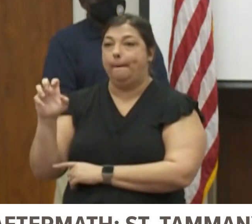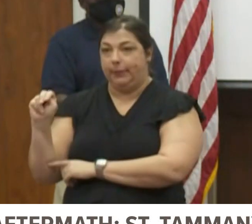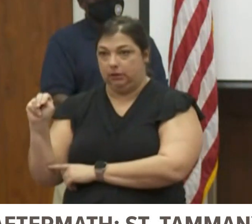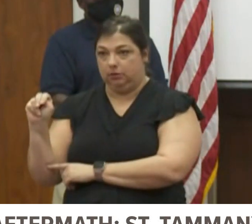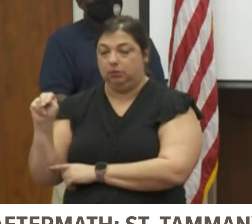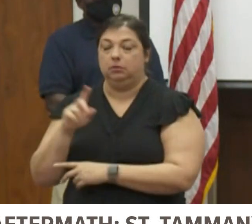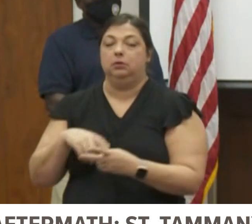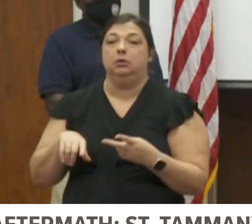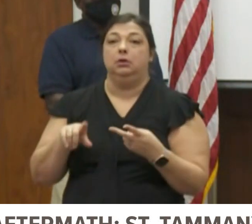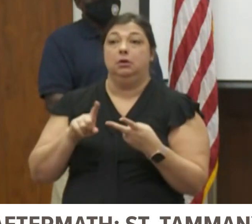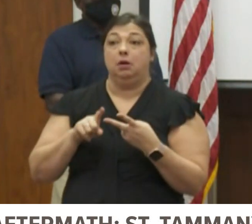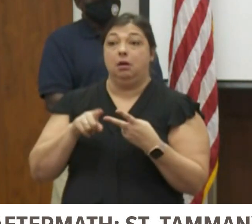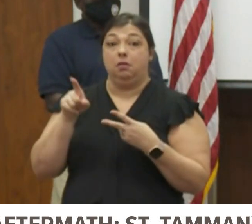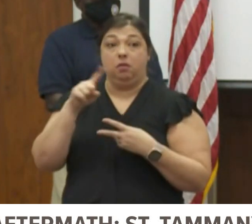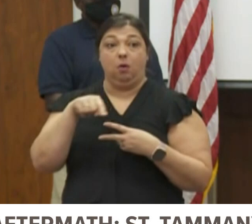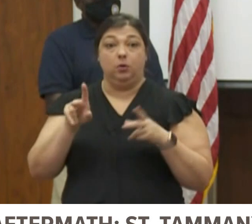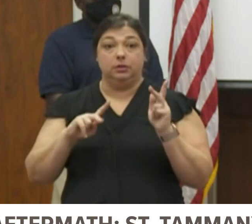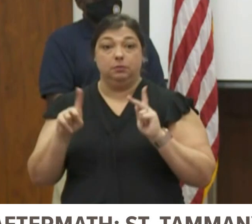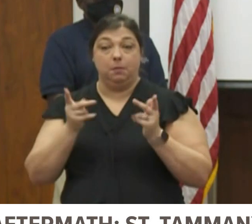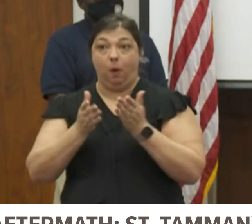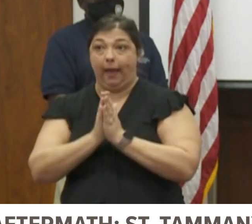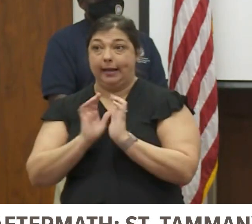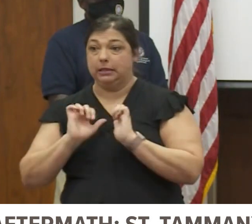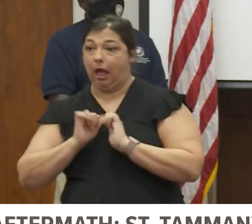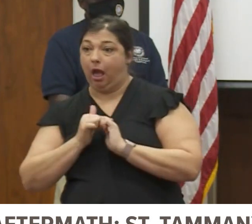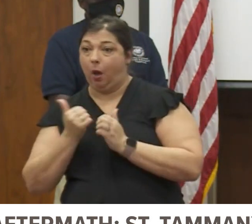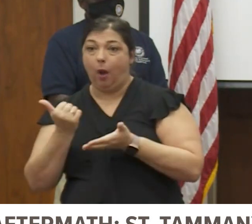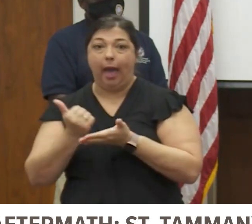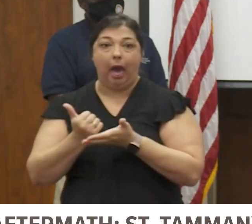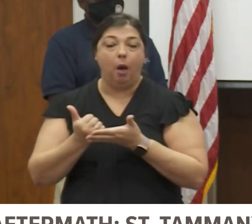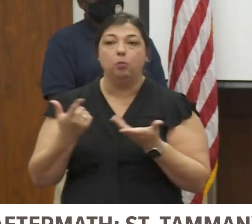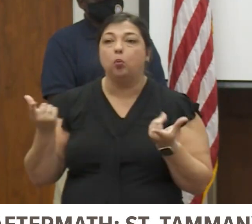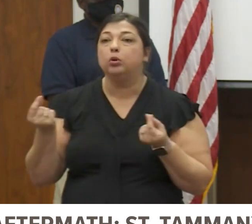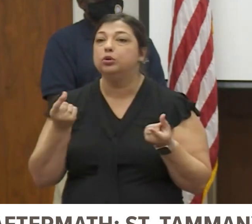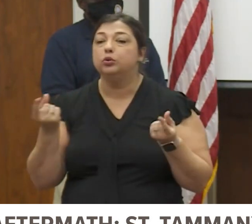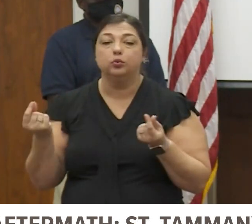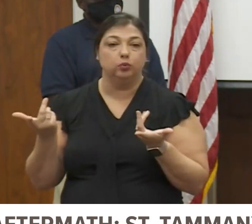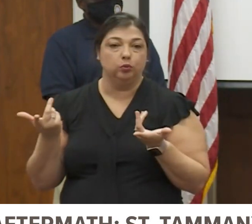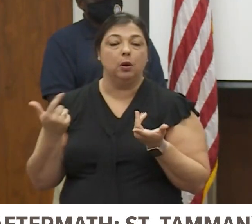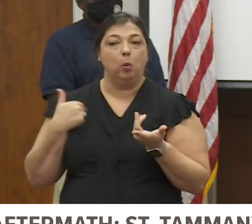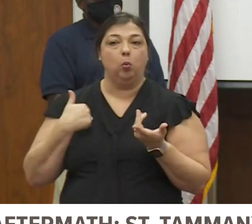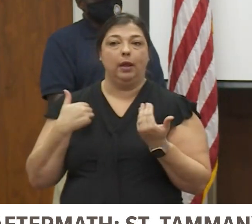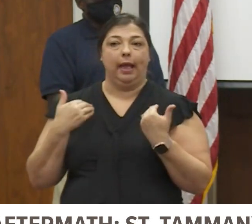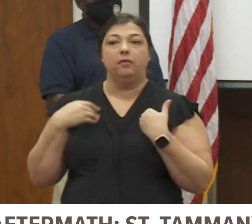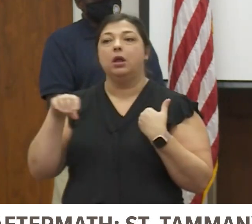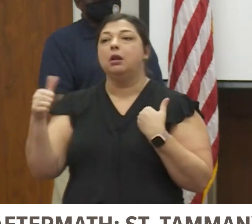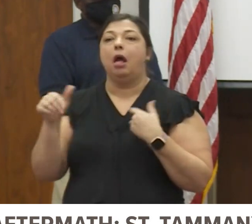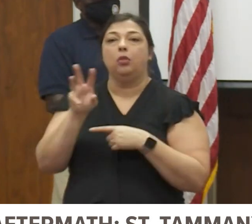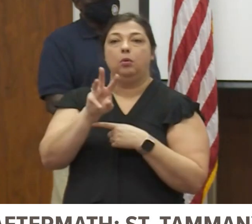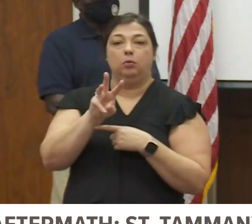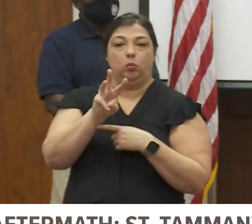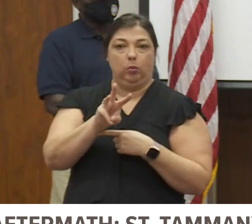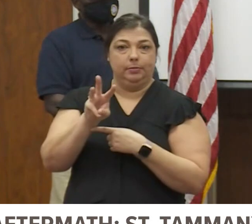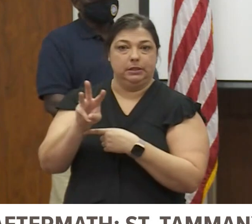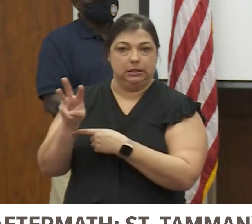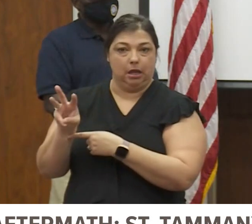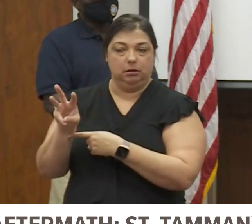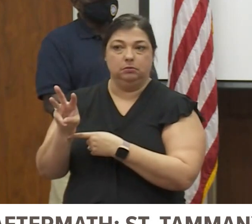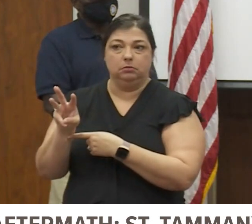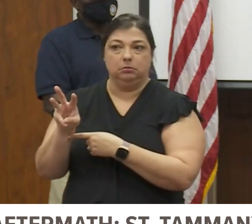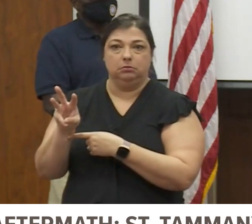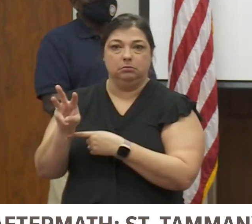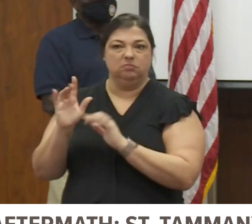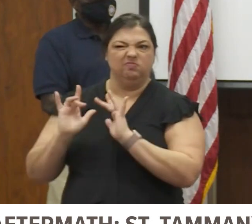And for those who have been asking how they can help, we have another website that